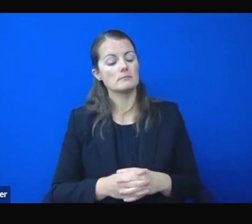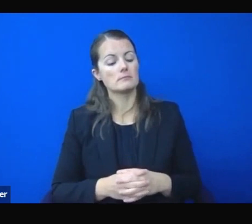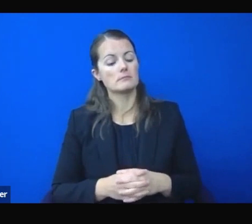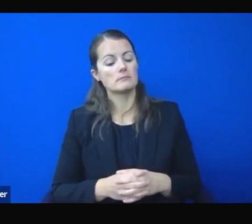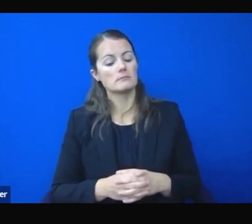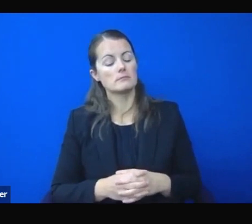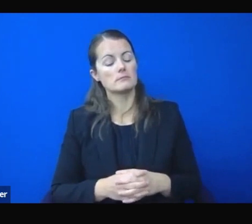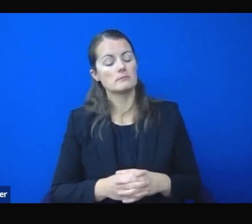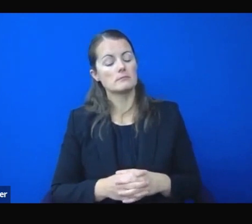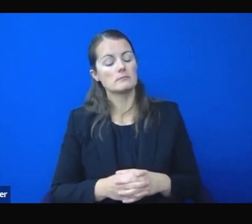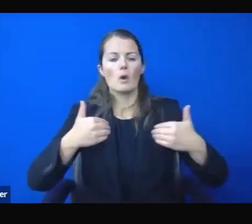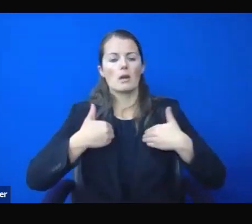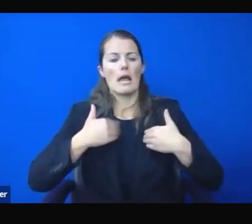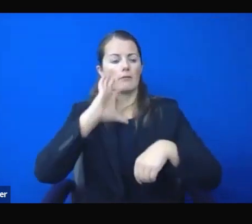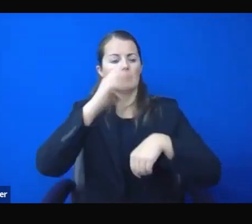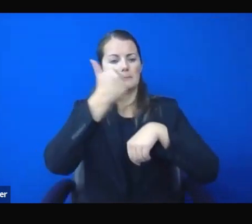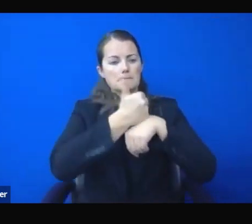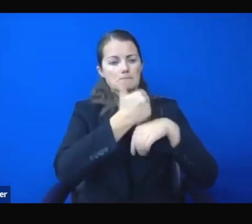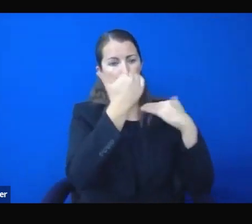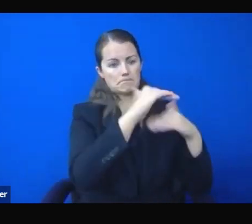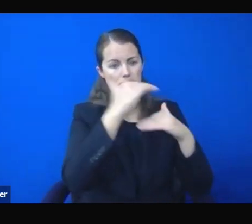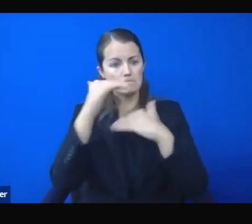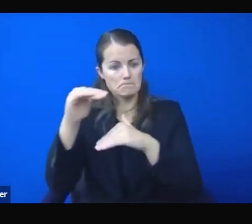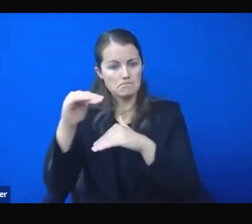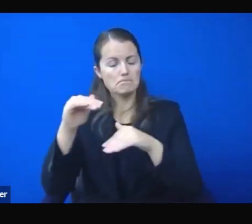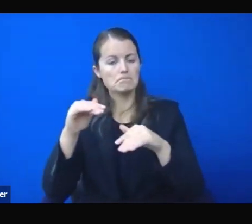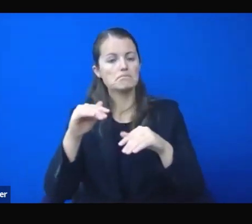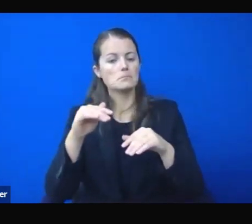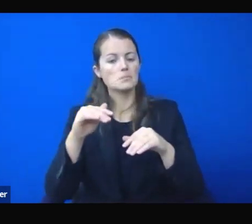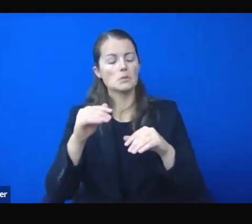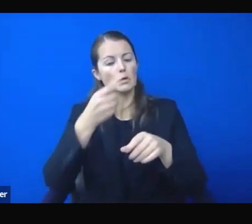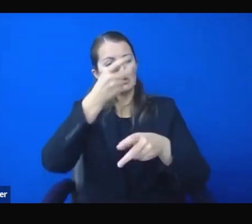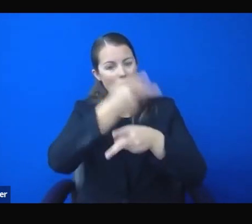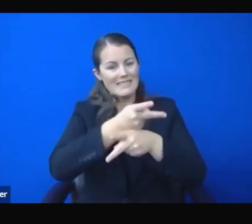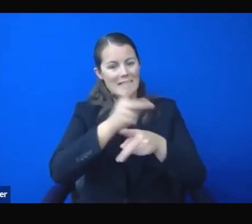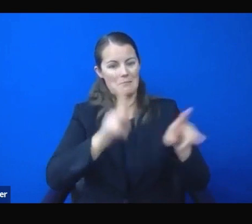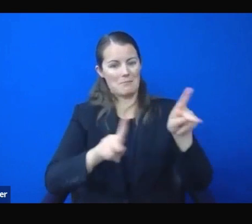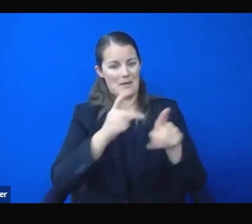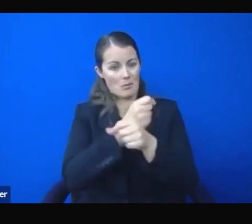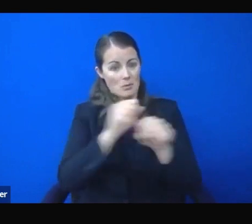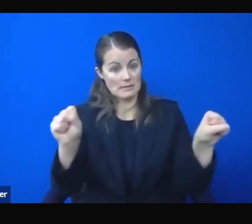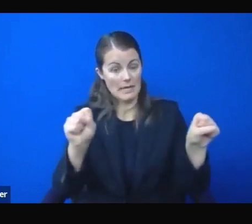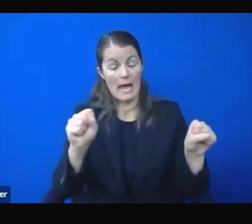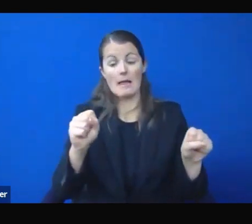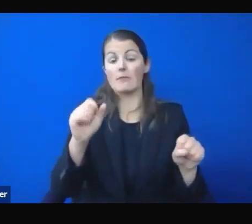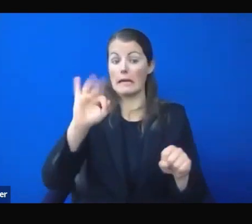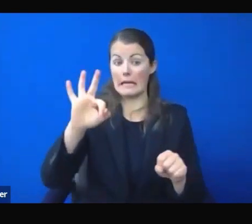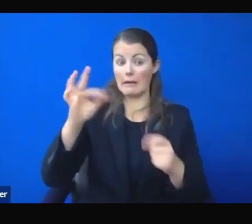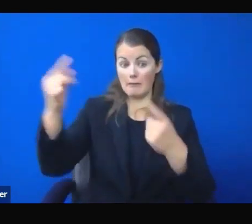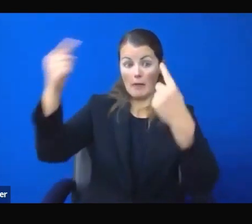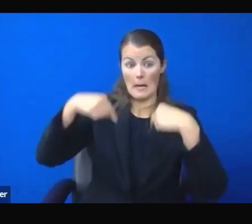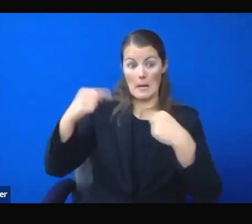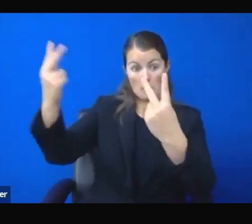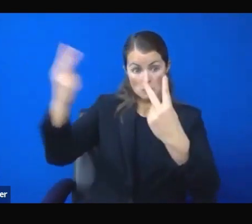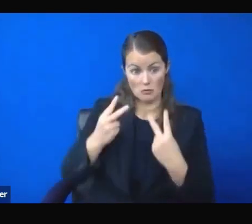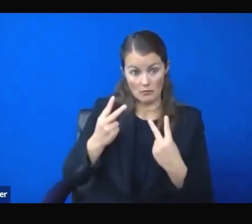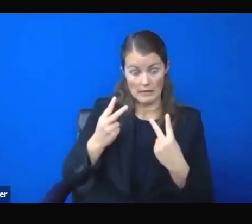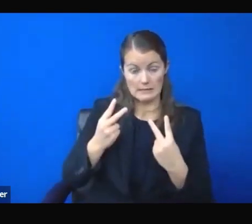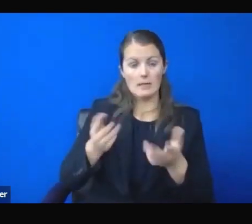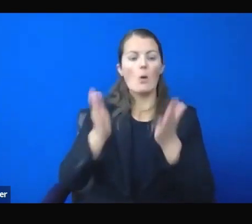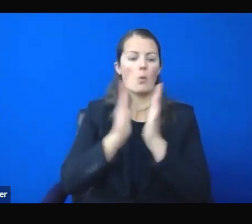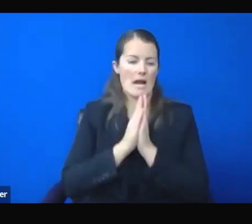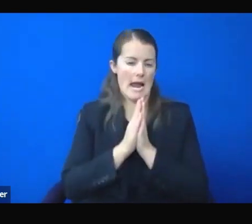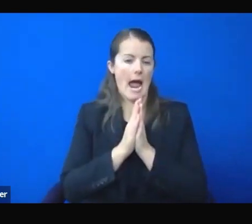practice our protocols, that they respect our protocols, that they wear a mask, that they practice social distancing, that they avoid large